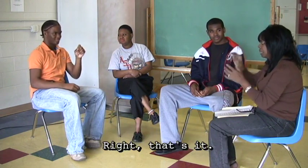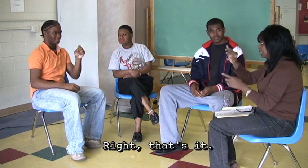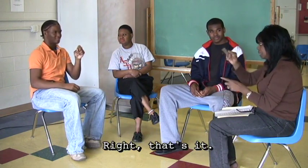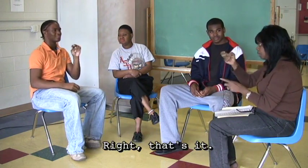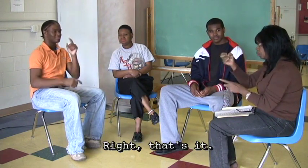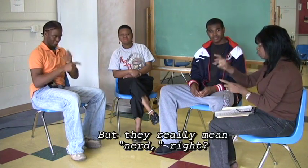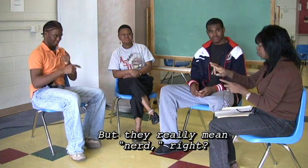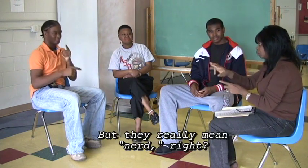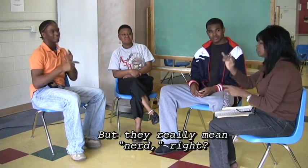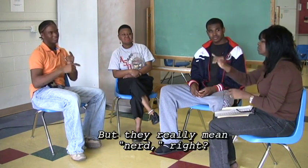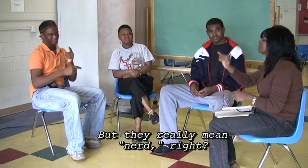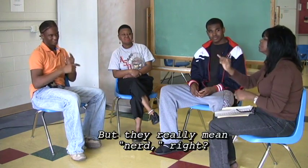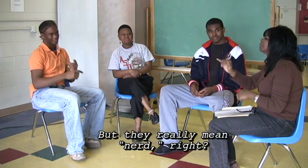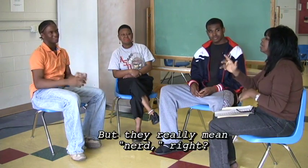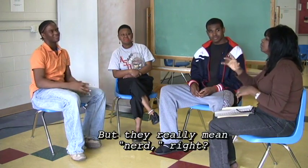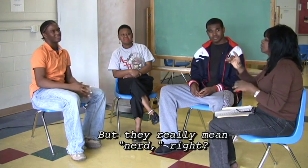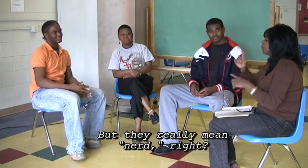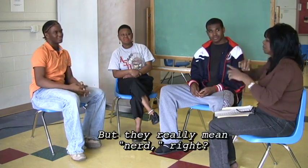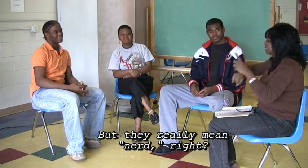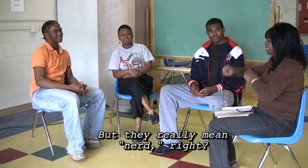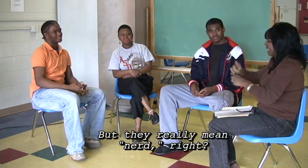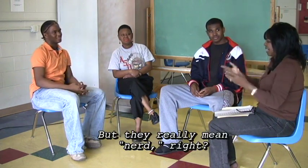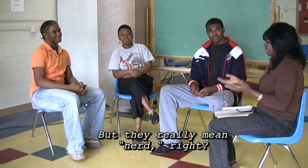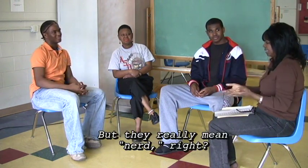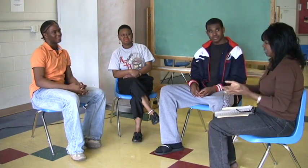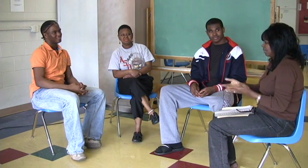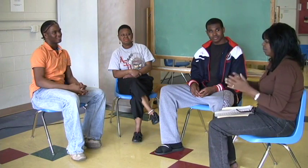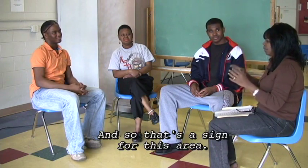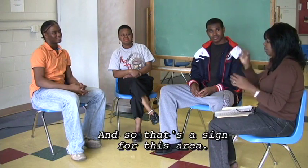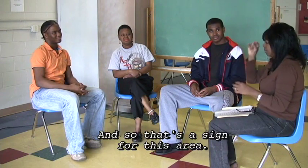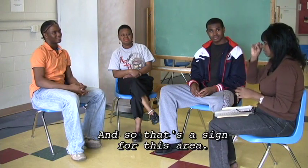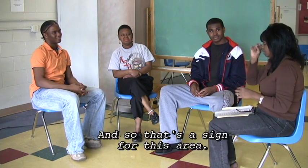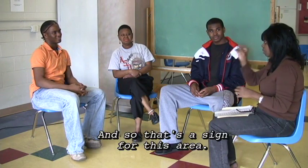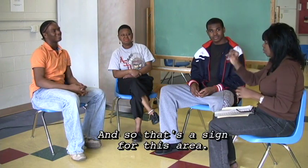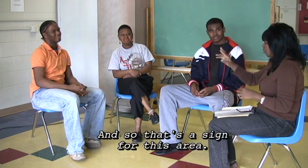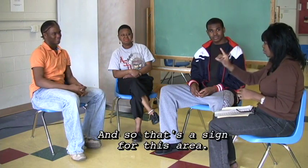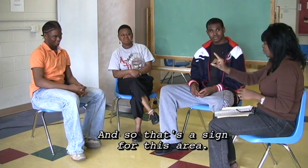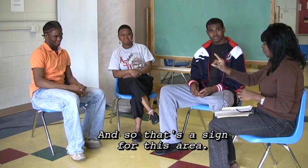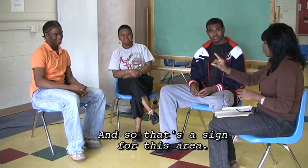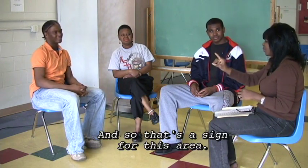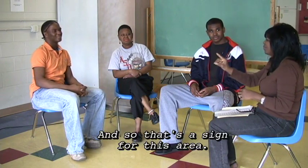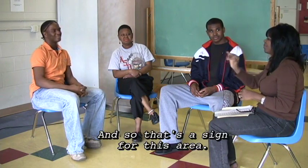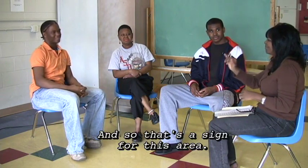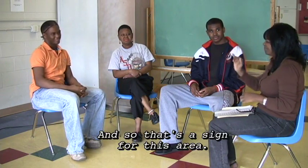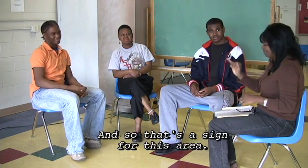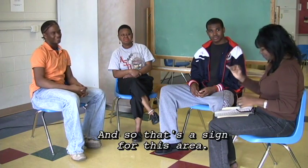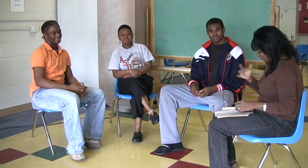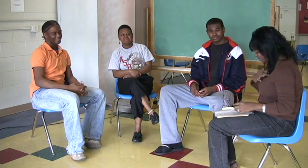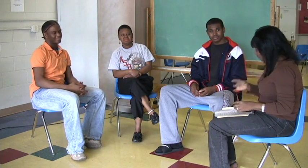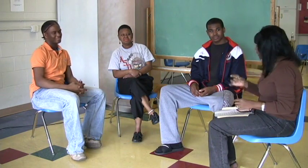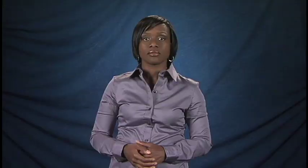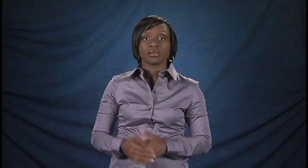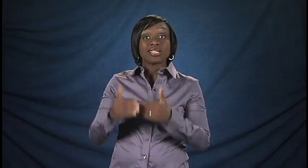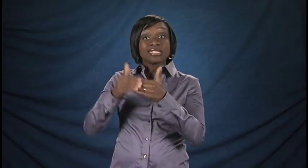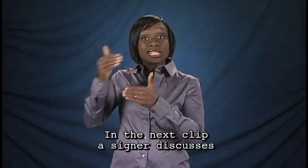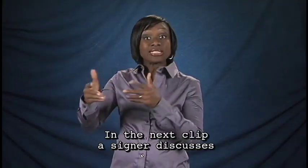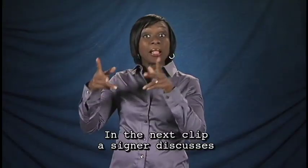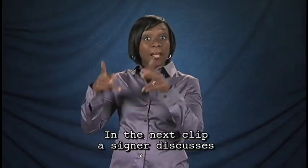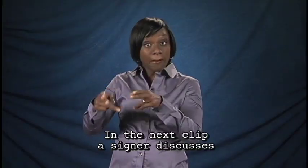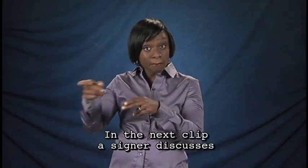N-word. Right. But they're really mean, nerd, right? And so that's a sign for this area. In the next clip,